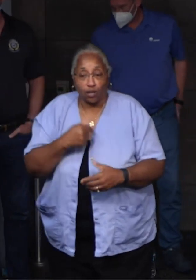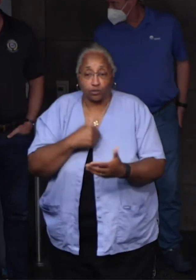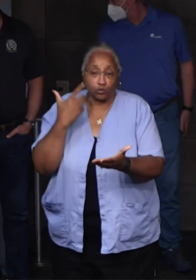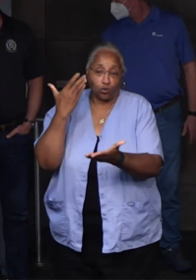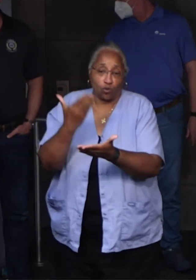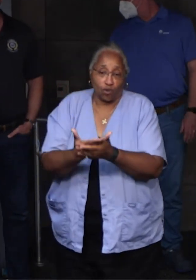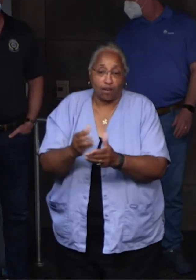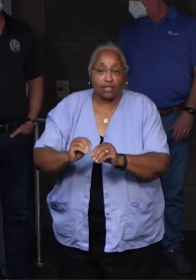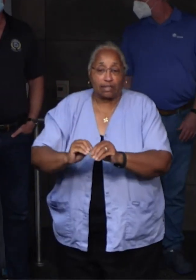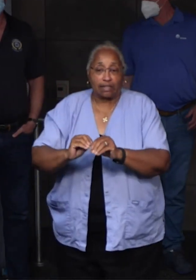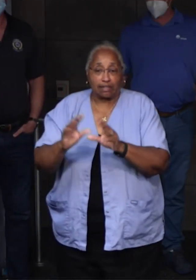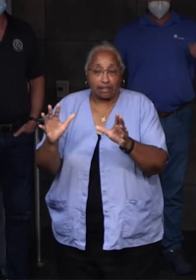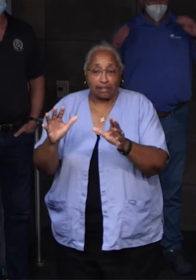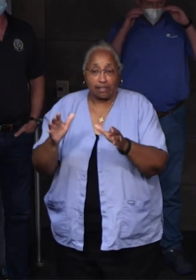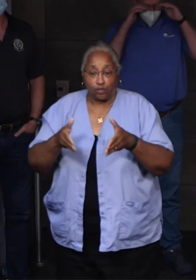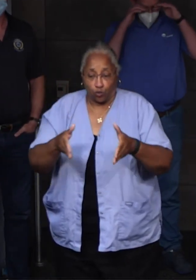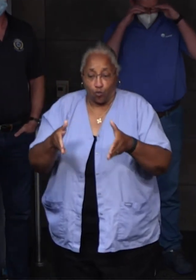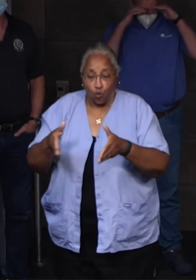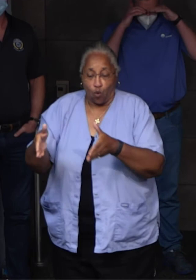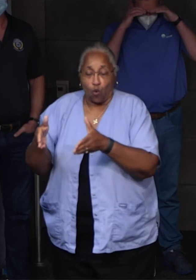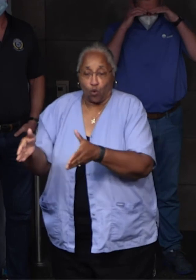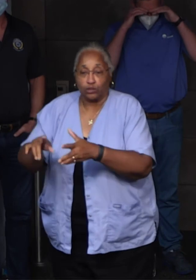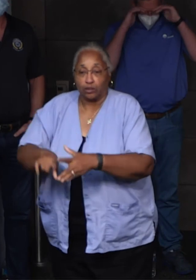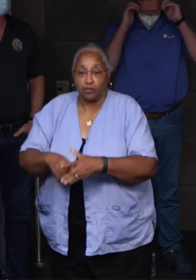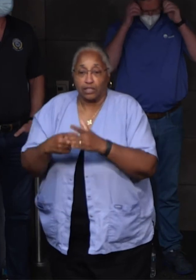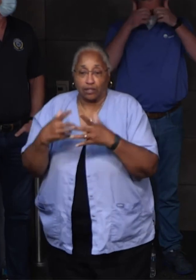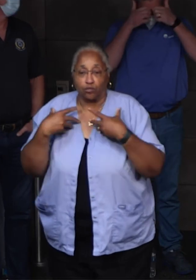start clearing the roads and beginning recovery.